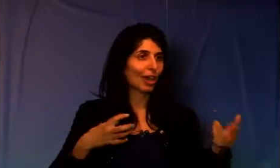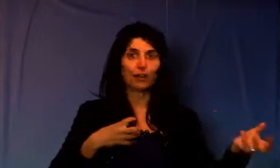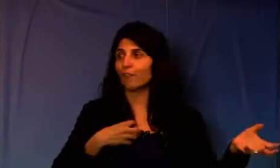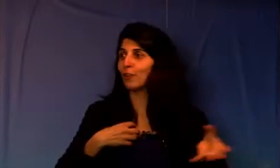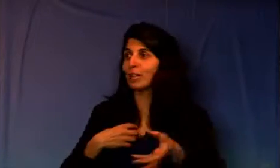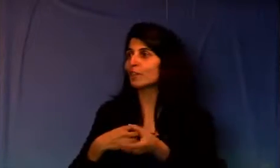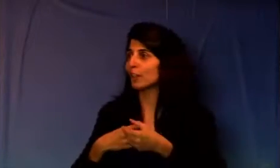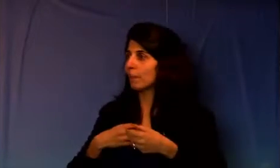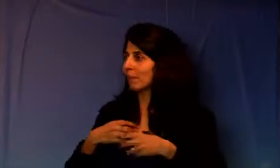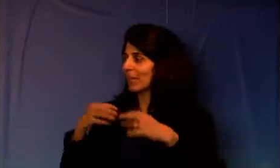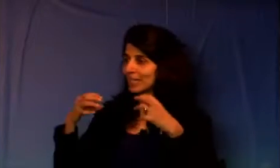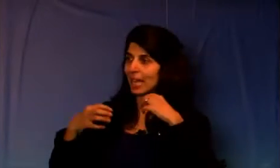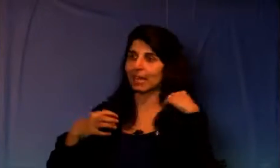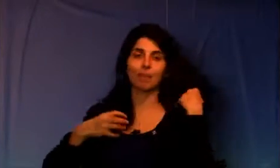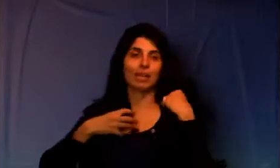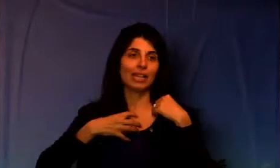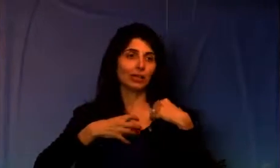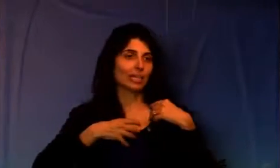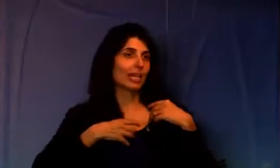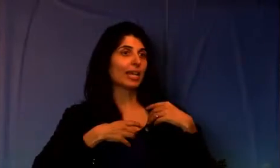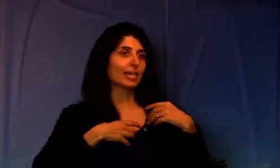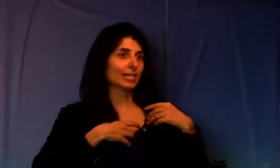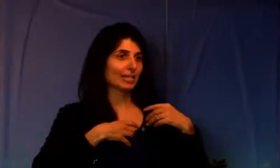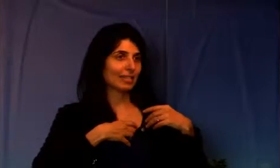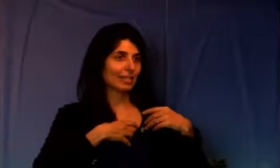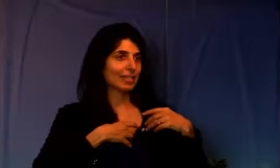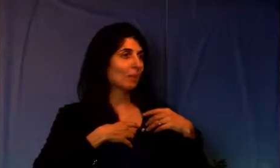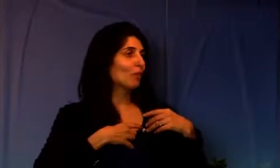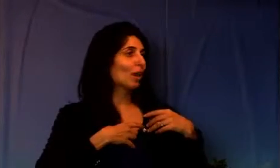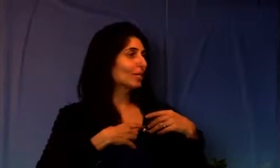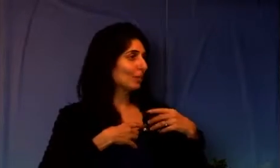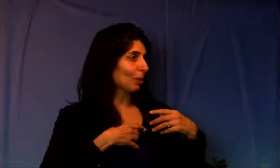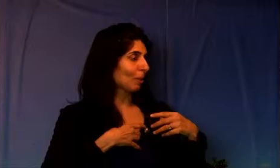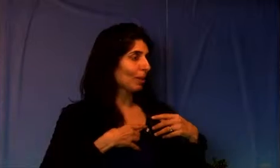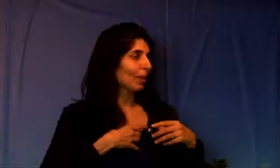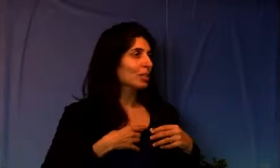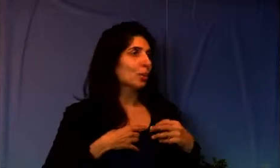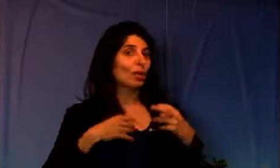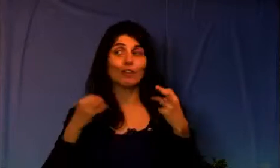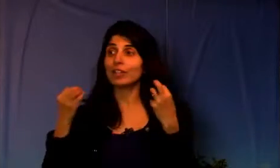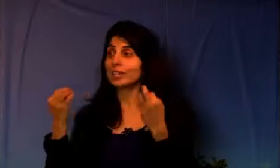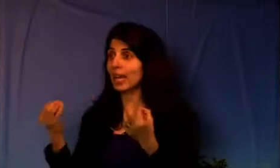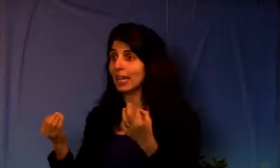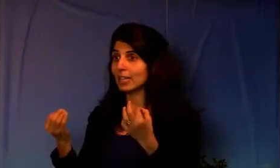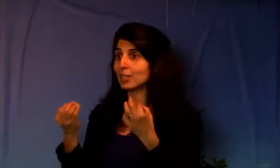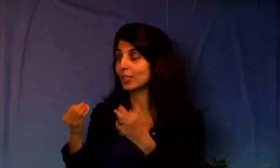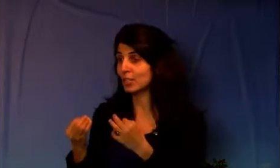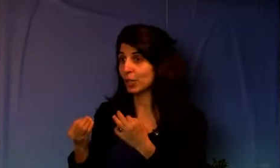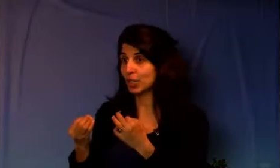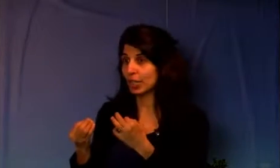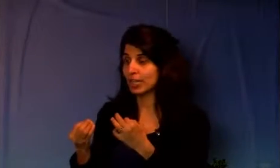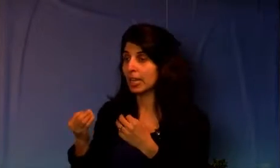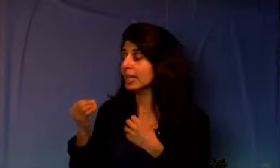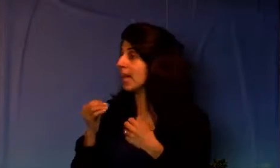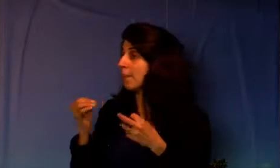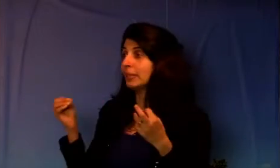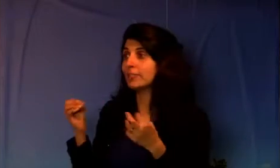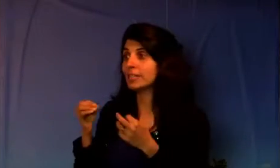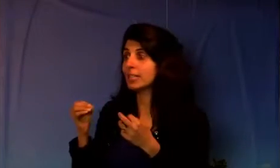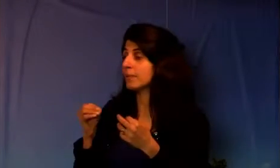I don't know if you guys feel it, but when I said it, there was a tightness in some of you guys in the room. So when you feel tightness or constriction, that belief system